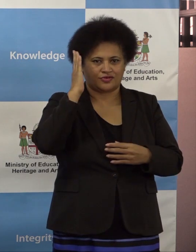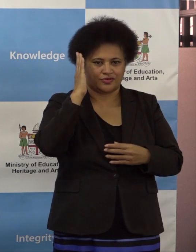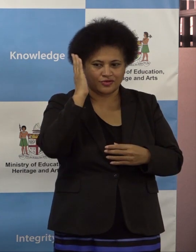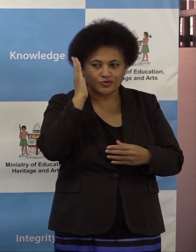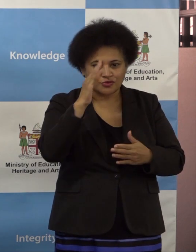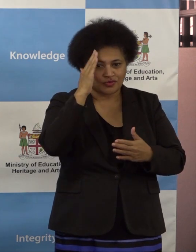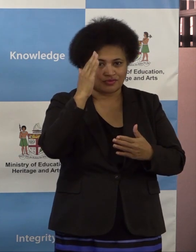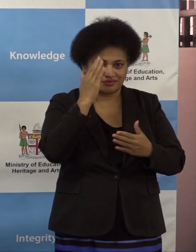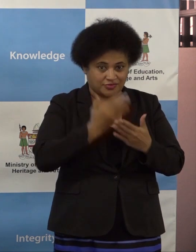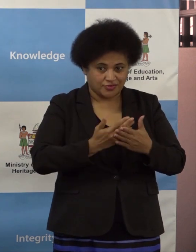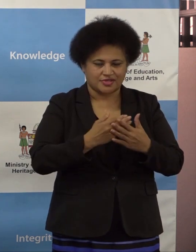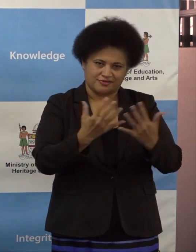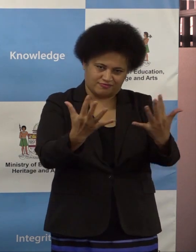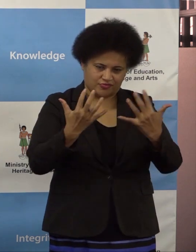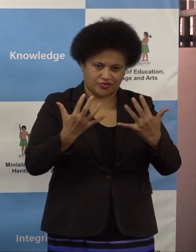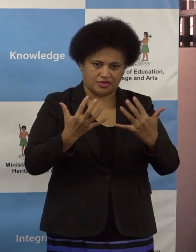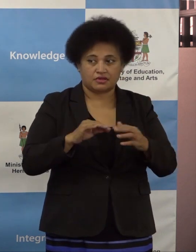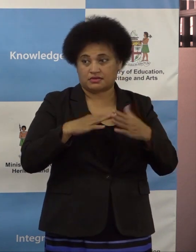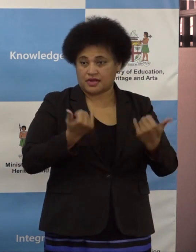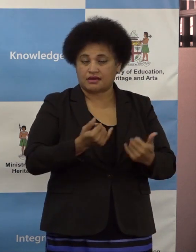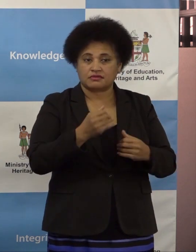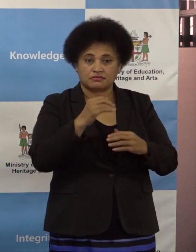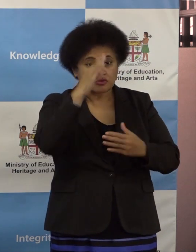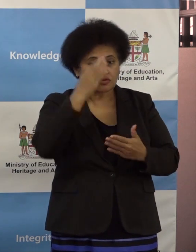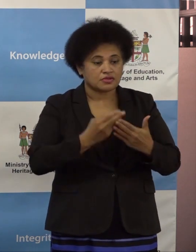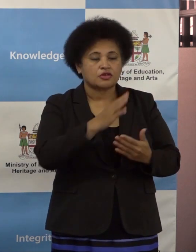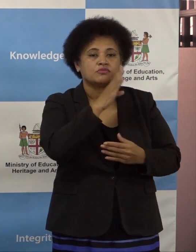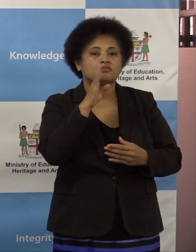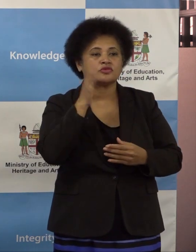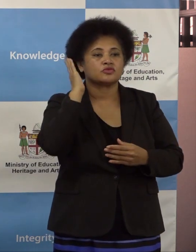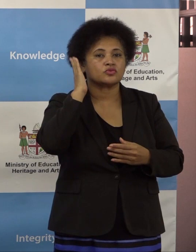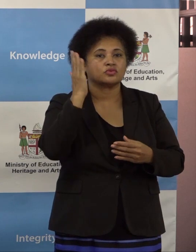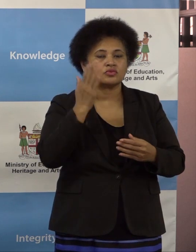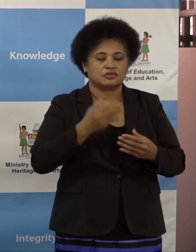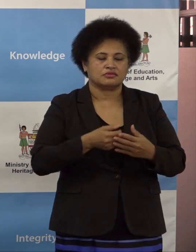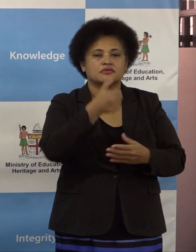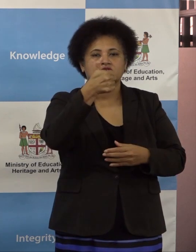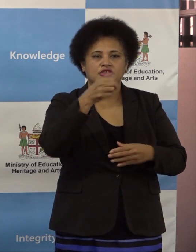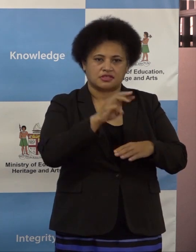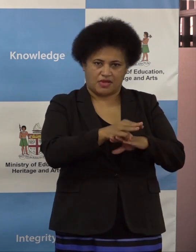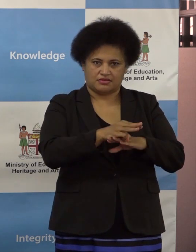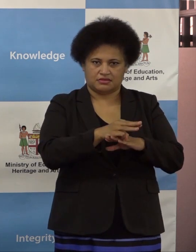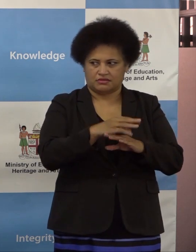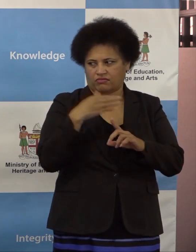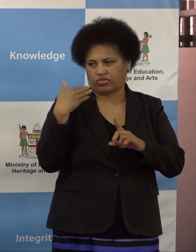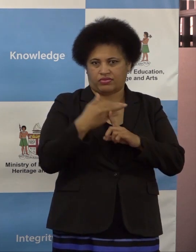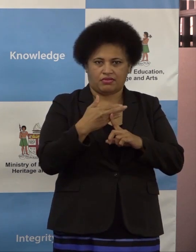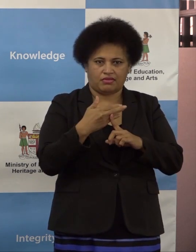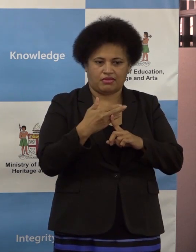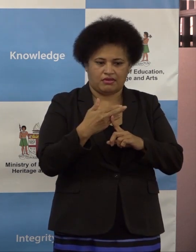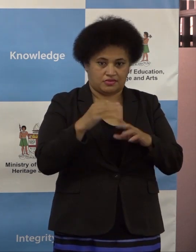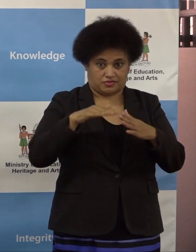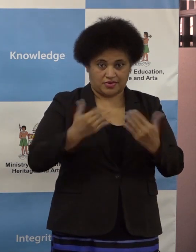classroom setting for almost six months and now is the time for us to bring them back to school and that